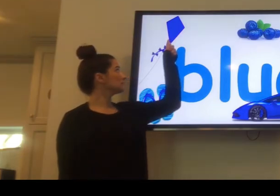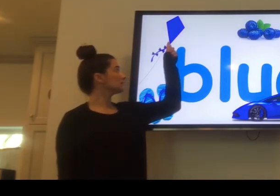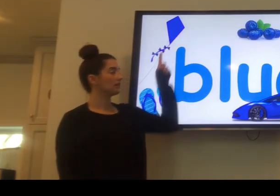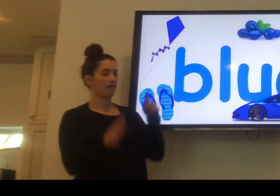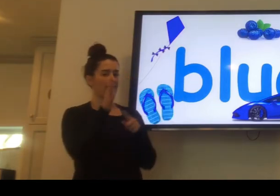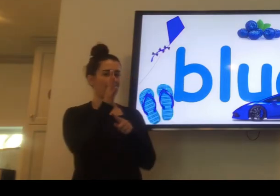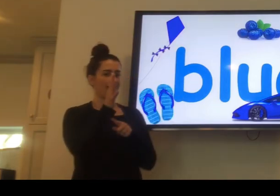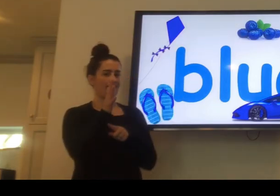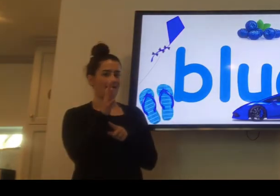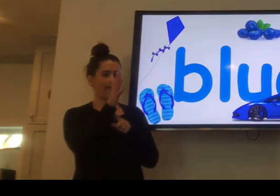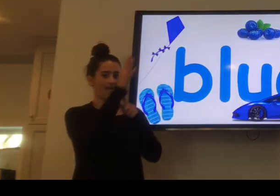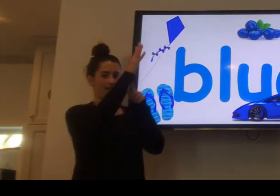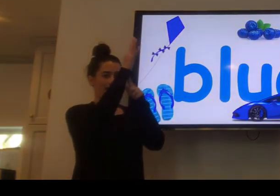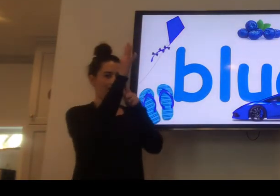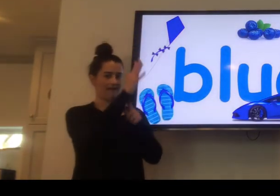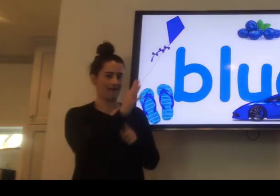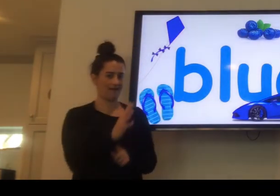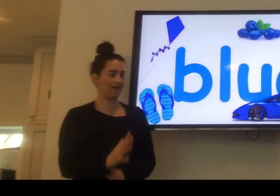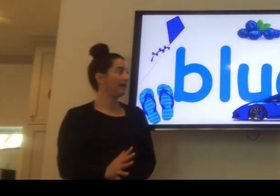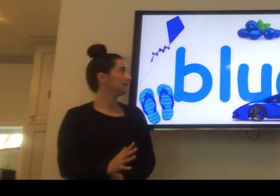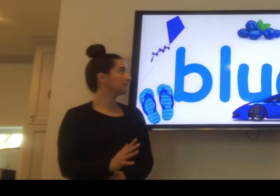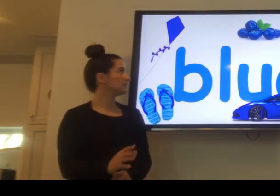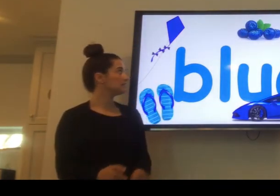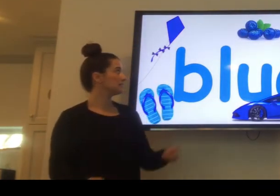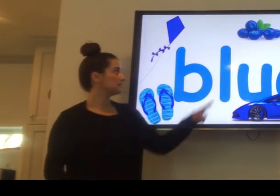What things are blue? Kites are blue.